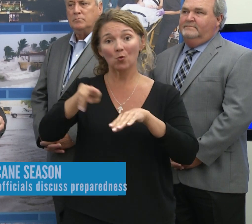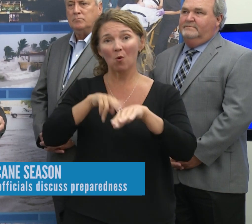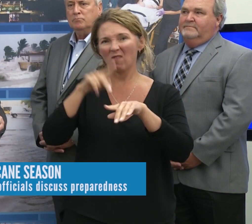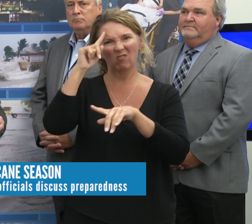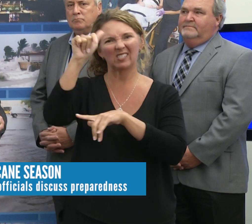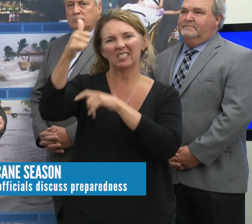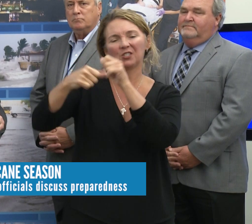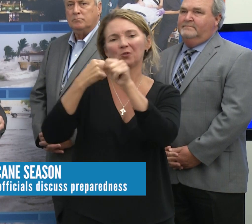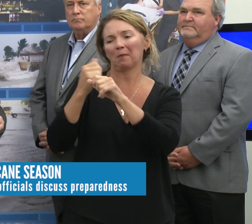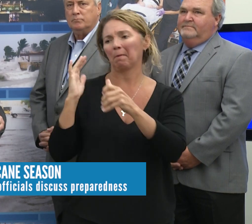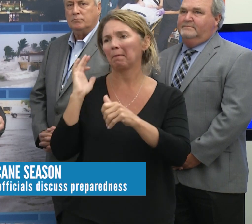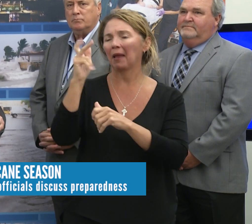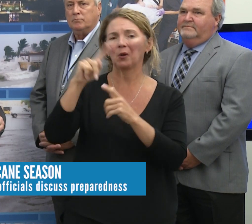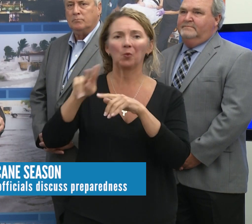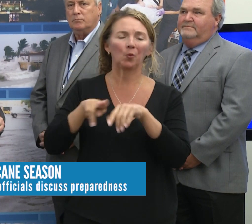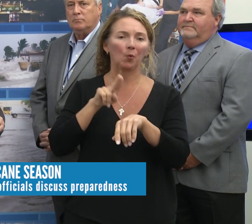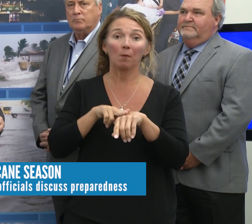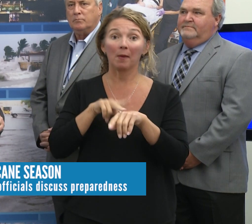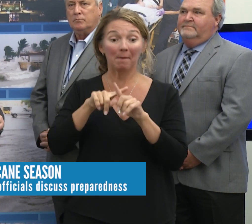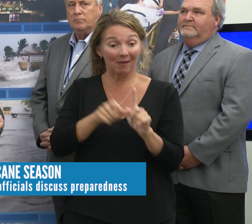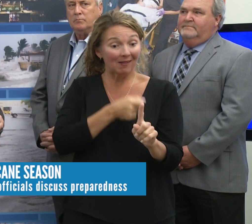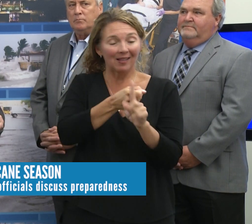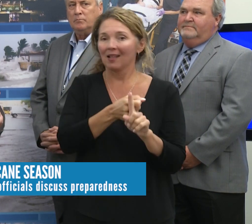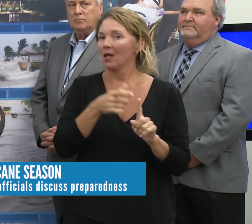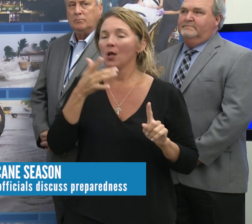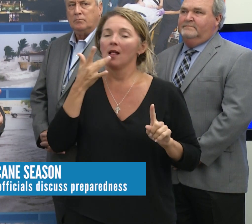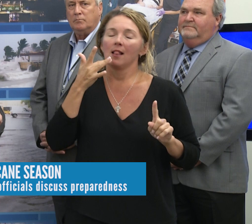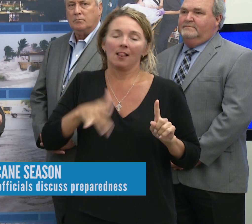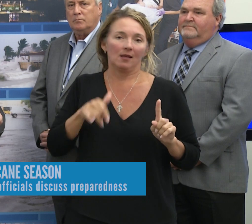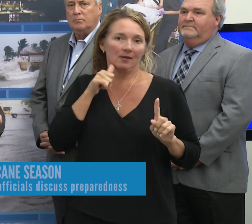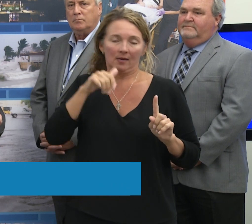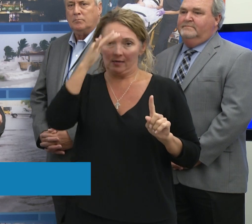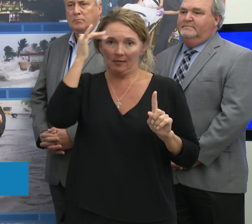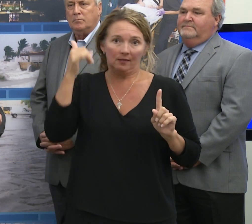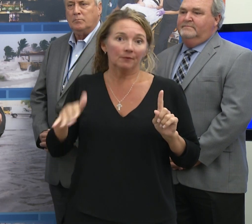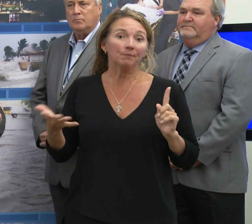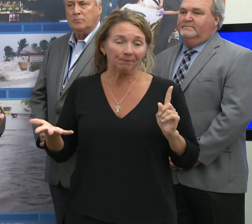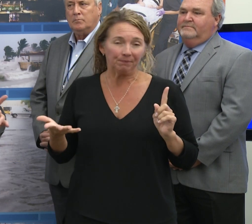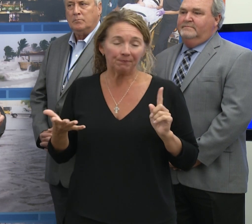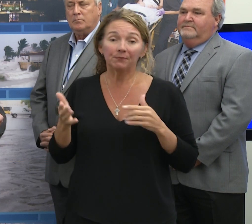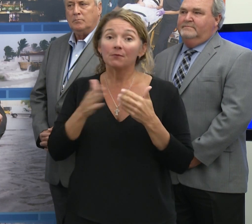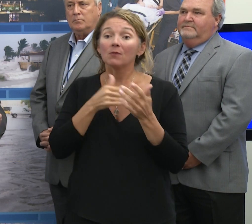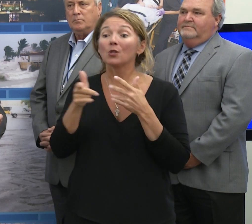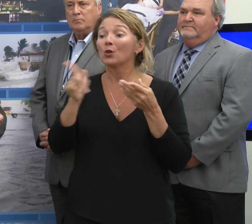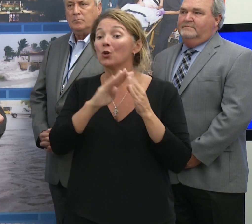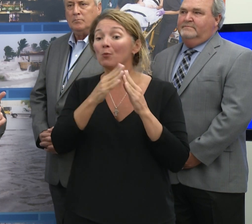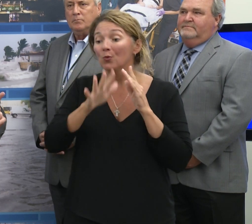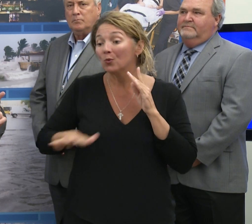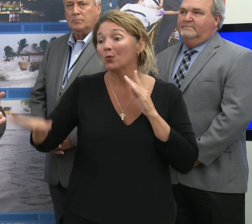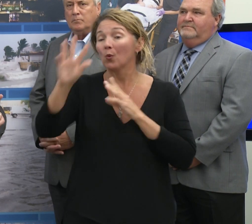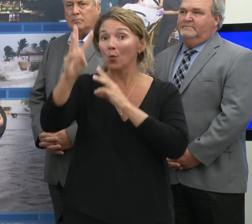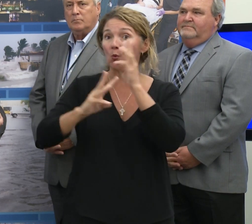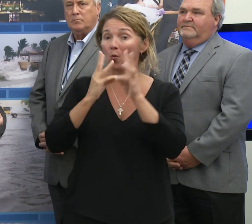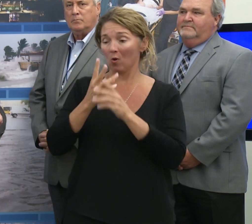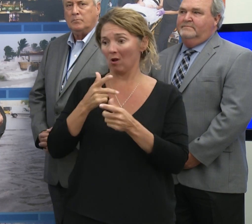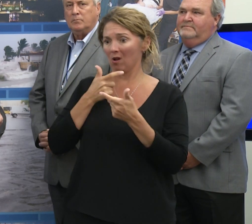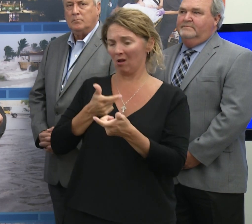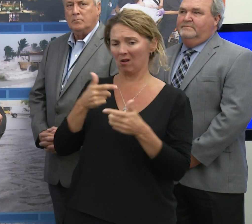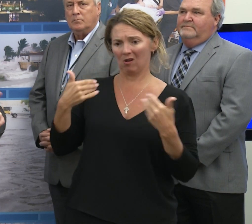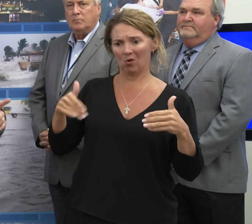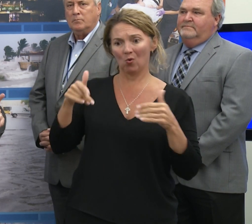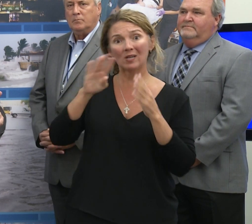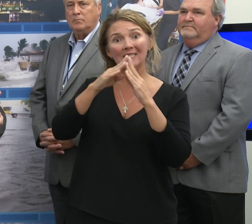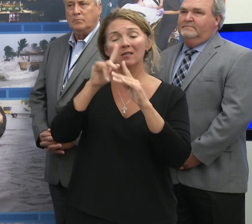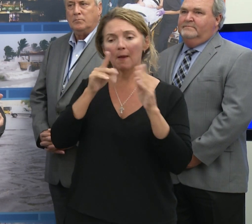decade. We did not take that hit. But I think what the community and what the world saw was a